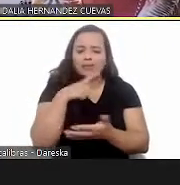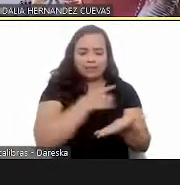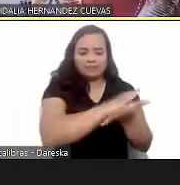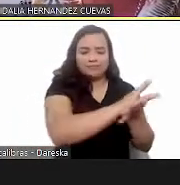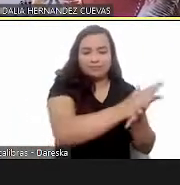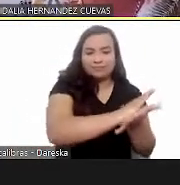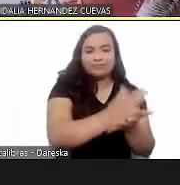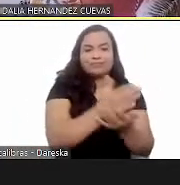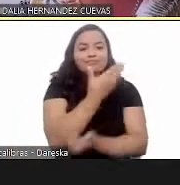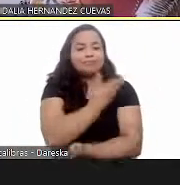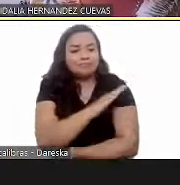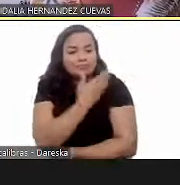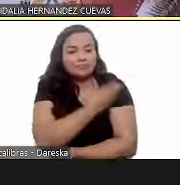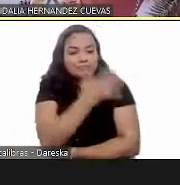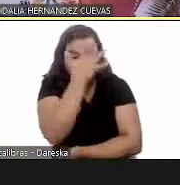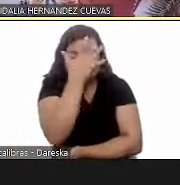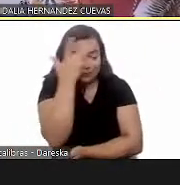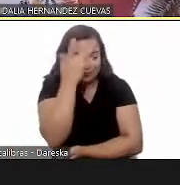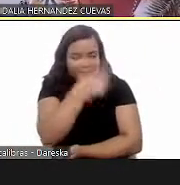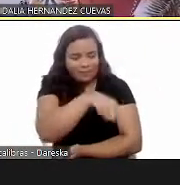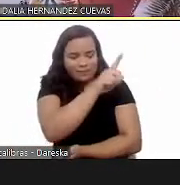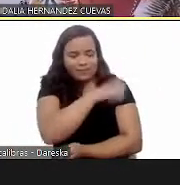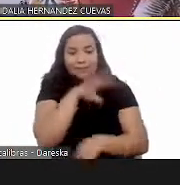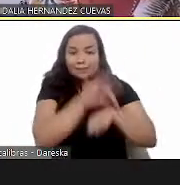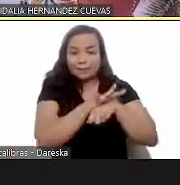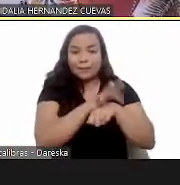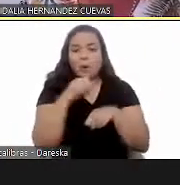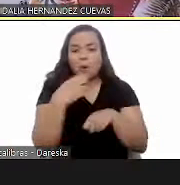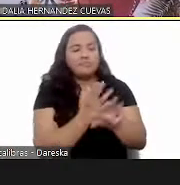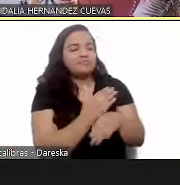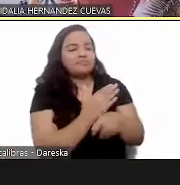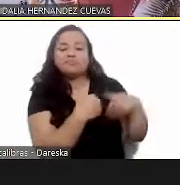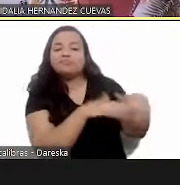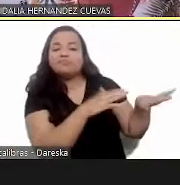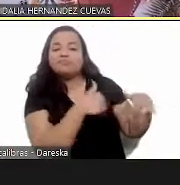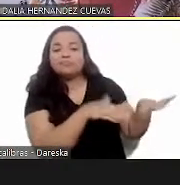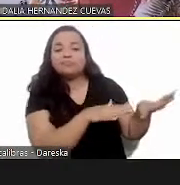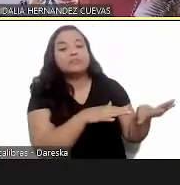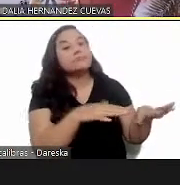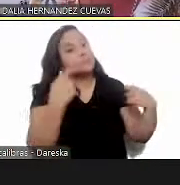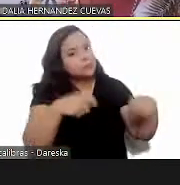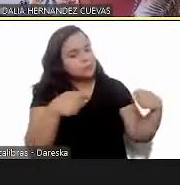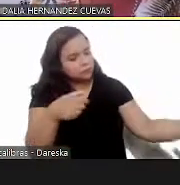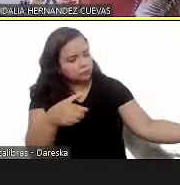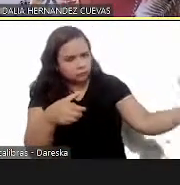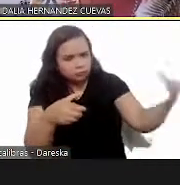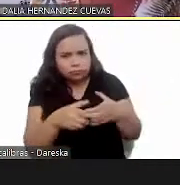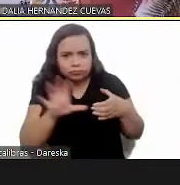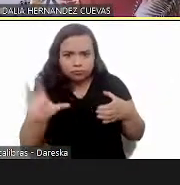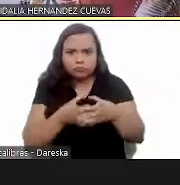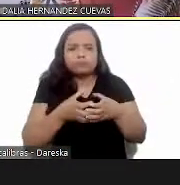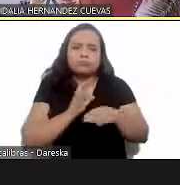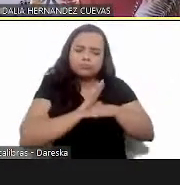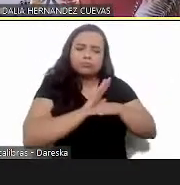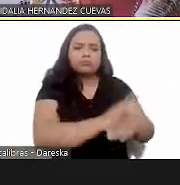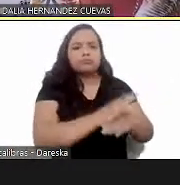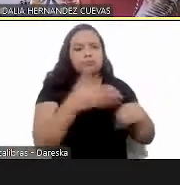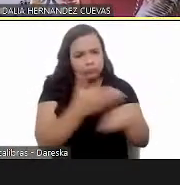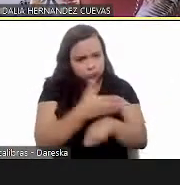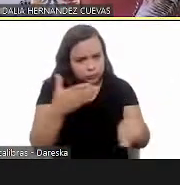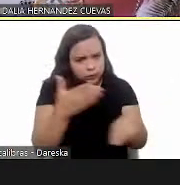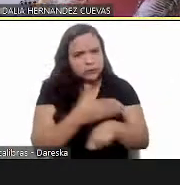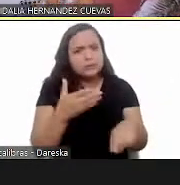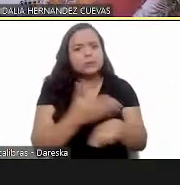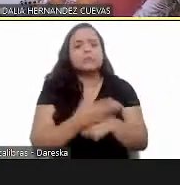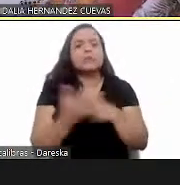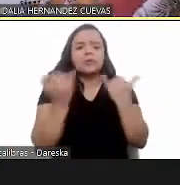discrimination or neglect for persons with chagas disease facilitating comprehensive and equitable care participating